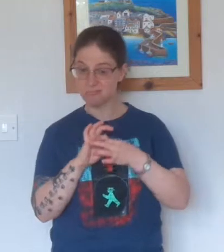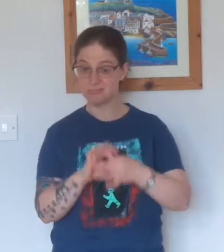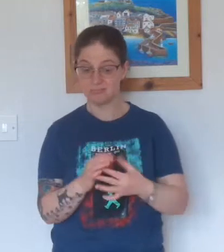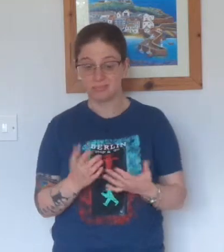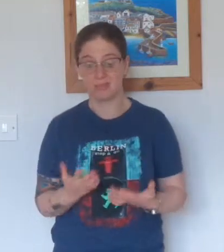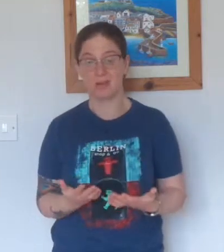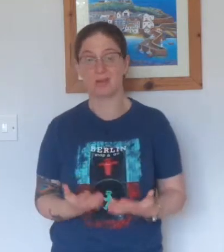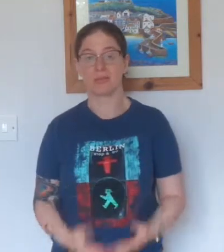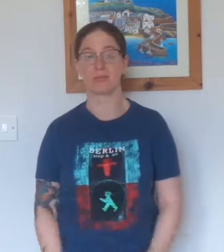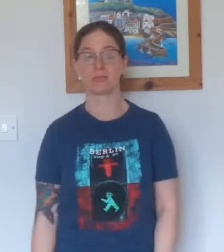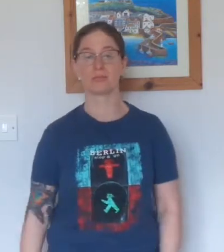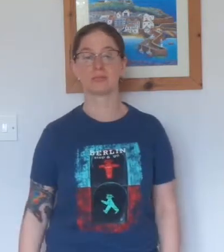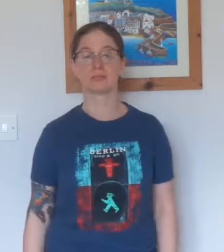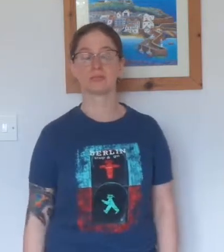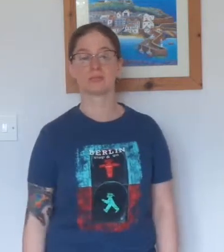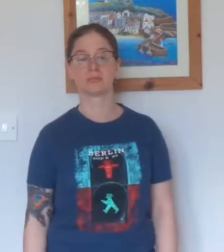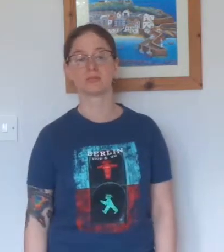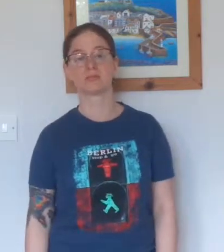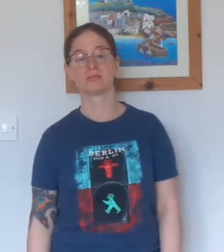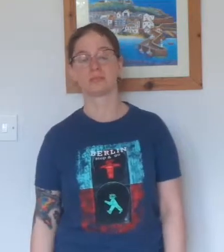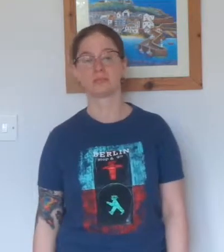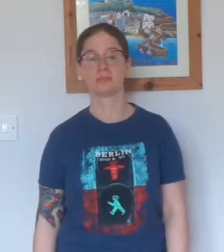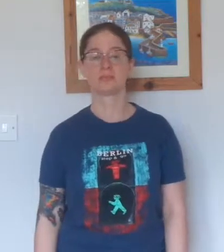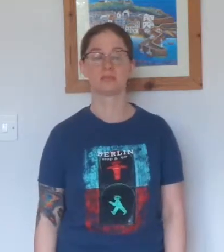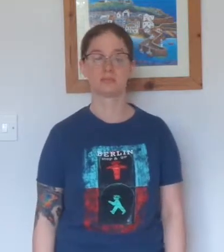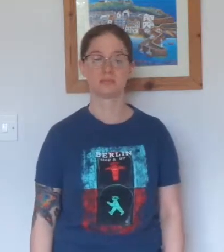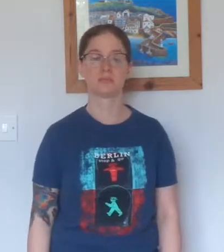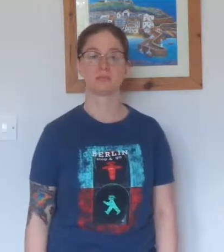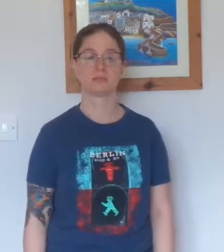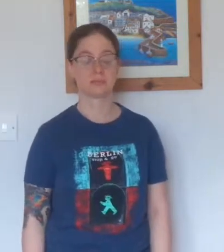but you'd stay here.